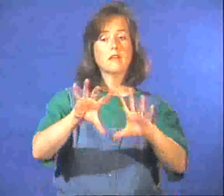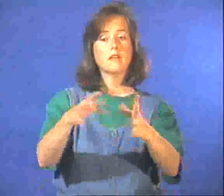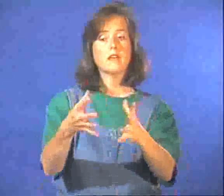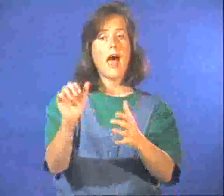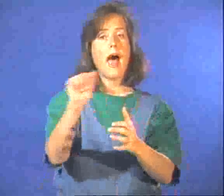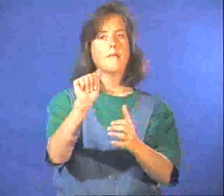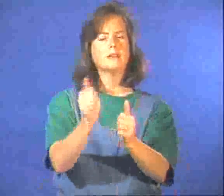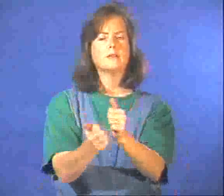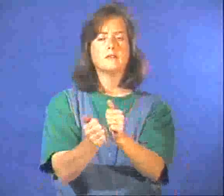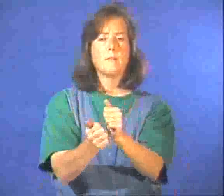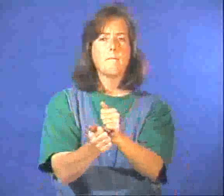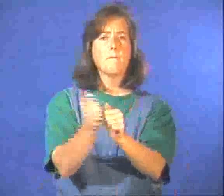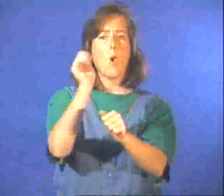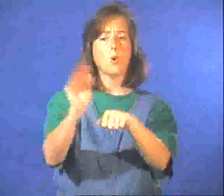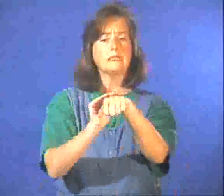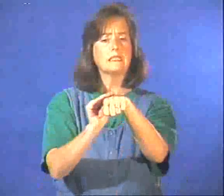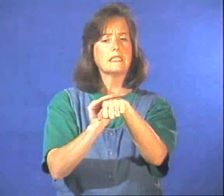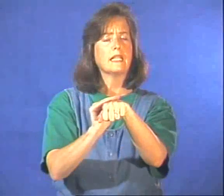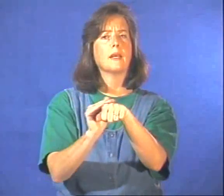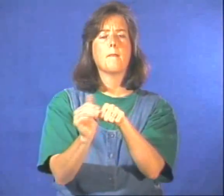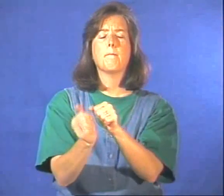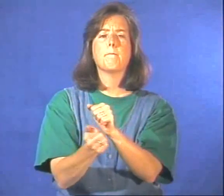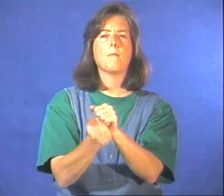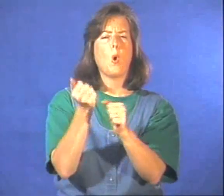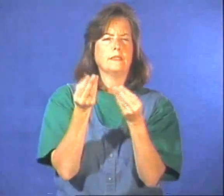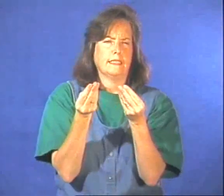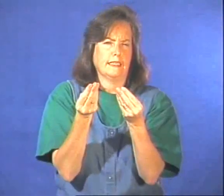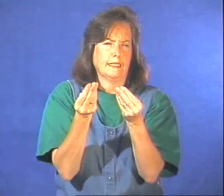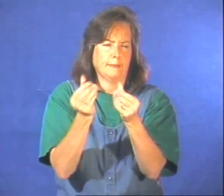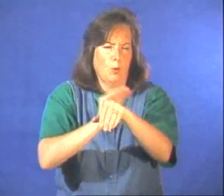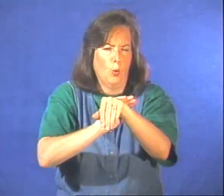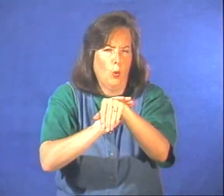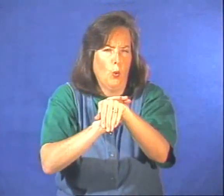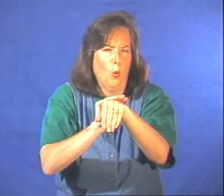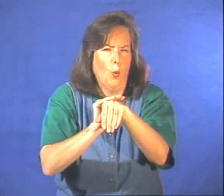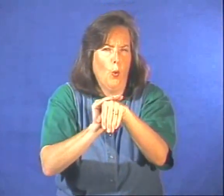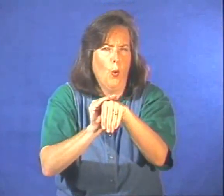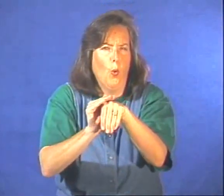Amphibians have skin that is also very smooth.